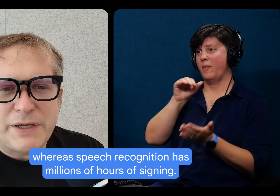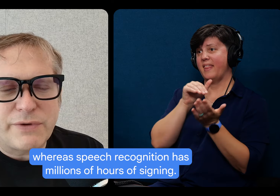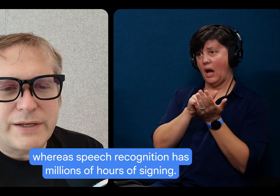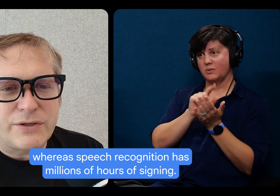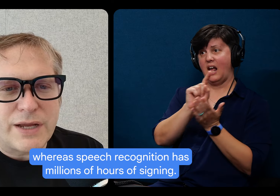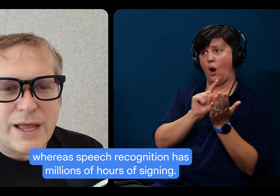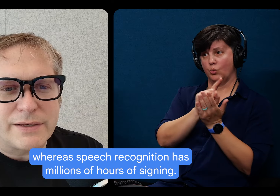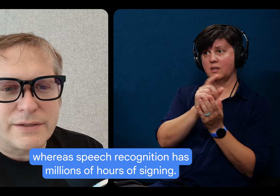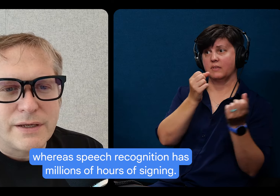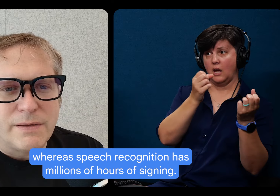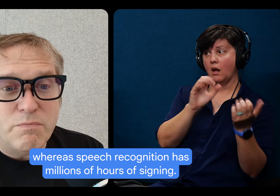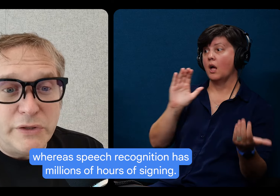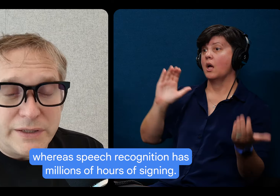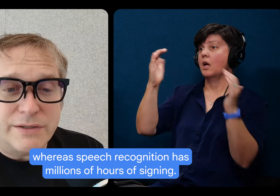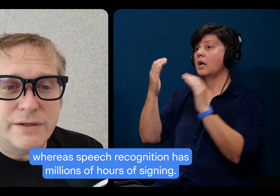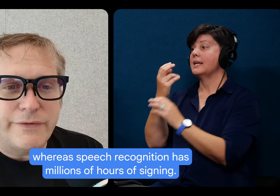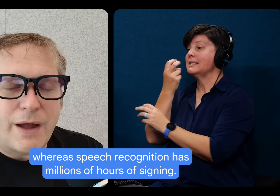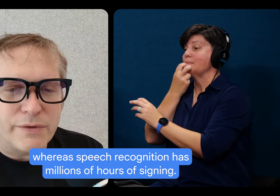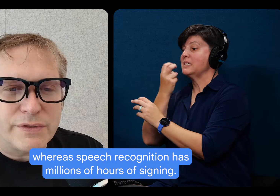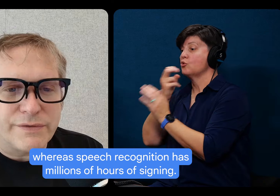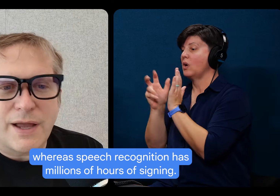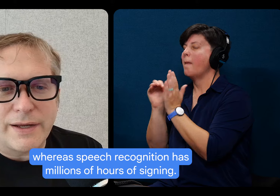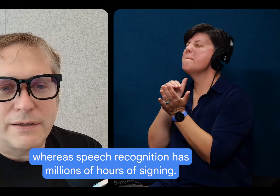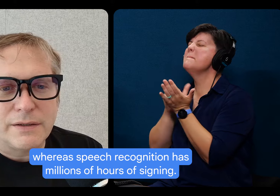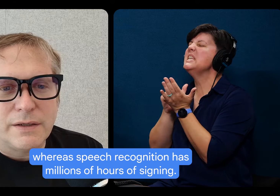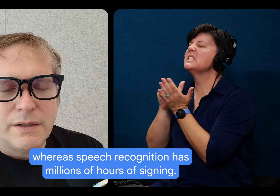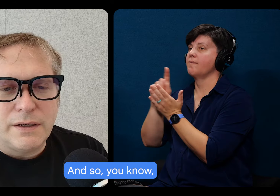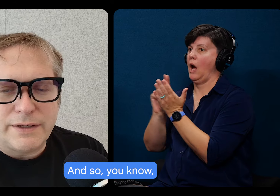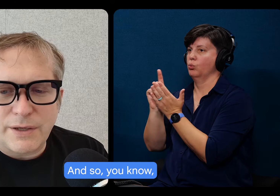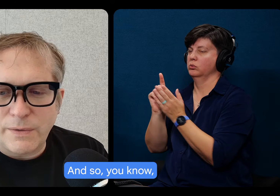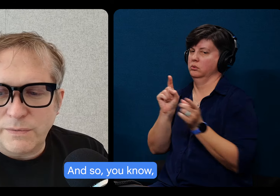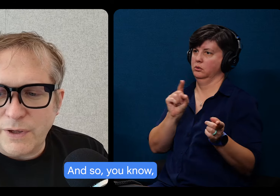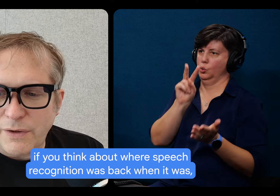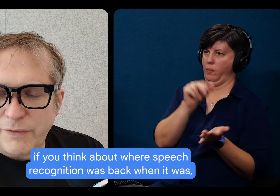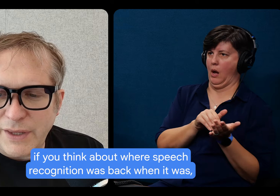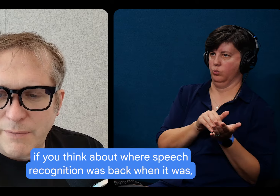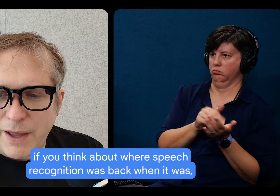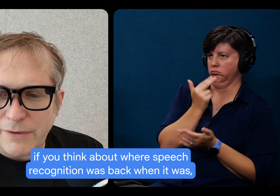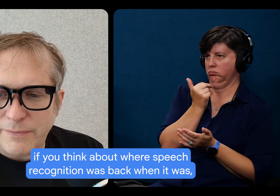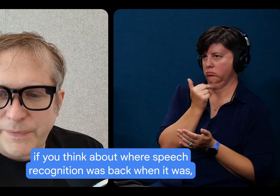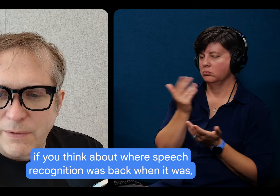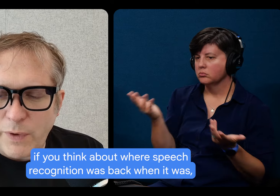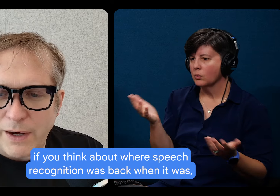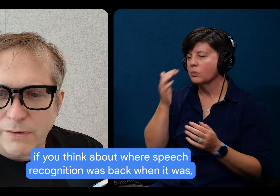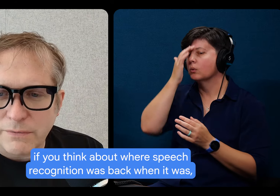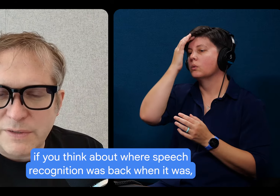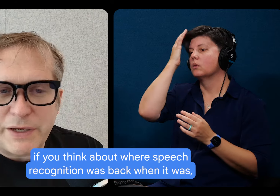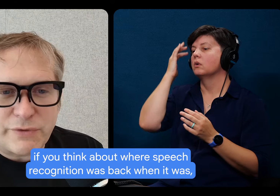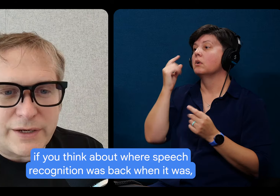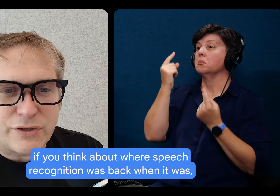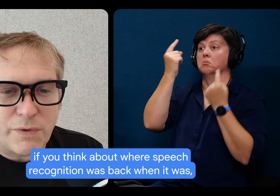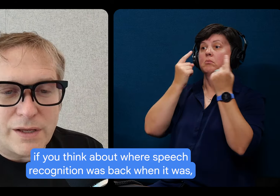speech recognition has millions of hours of signing. And so, you know, if you think about where